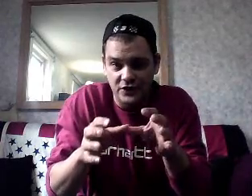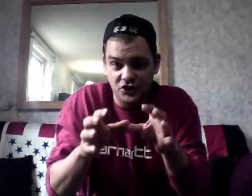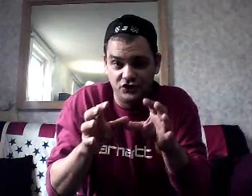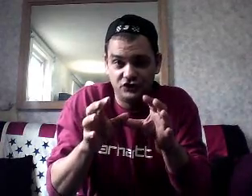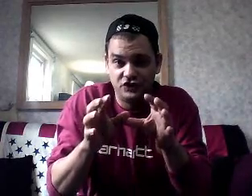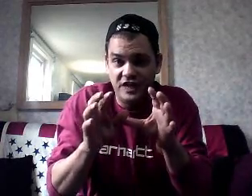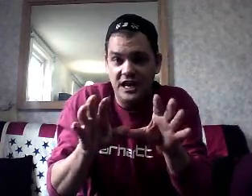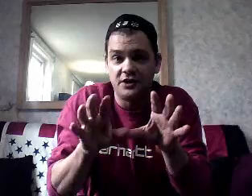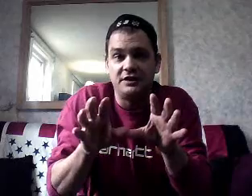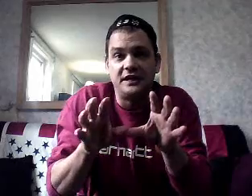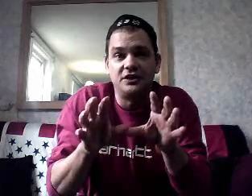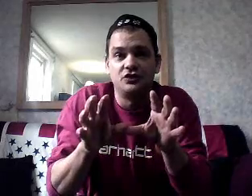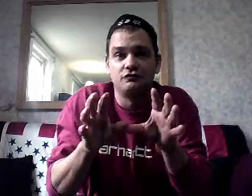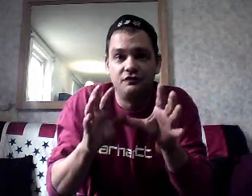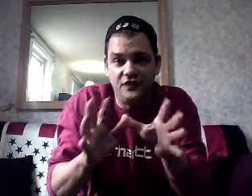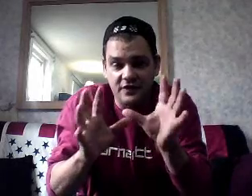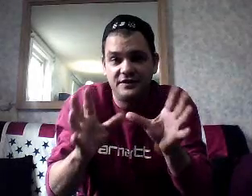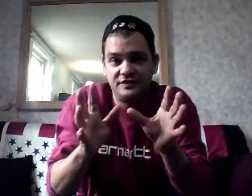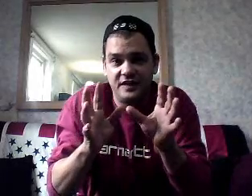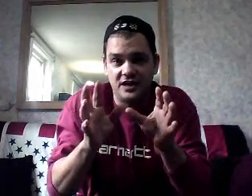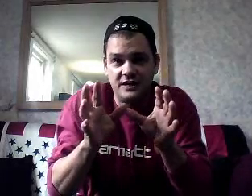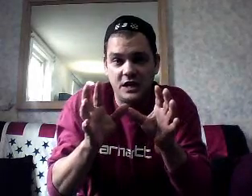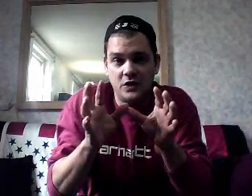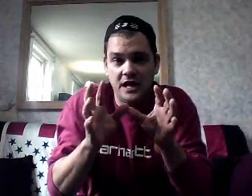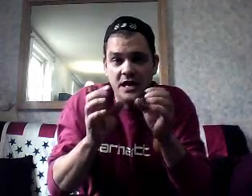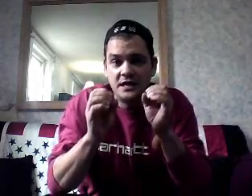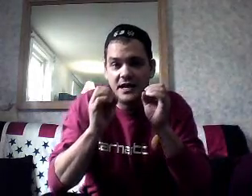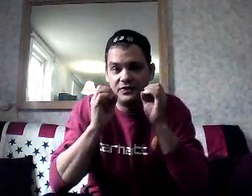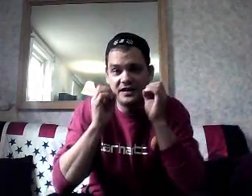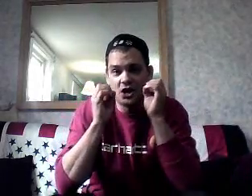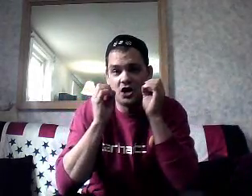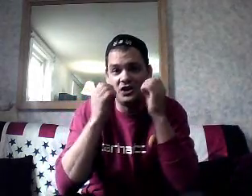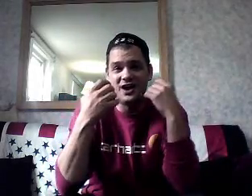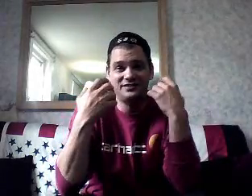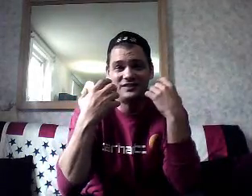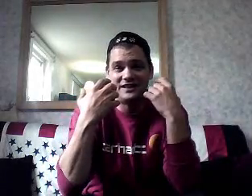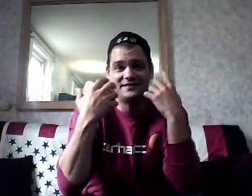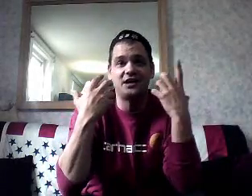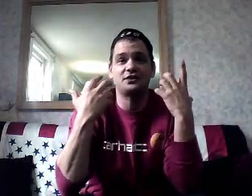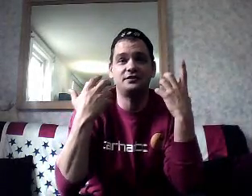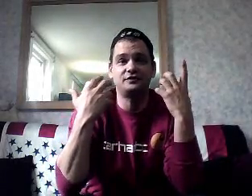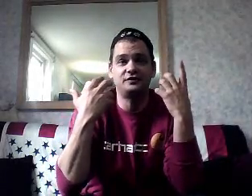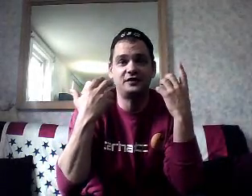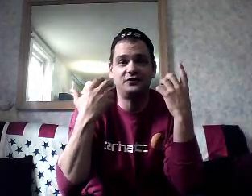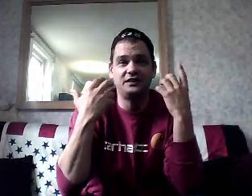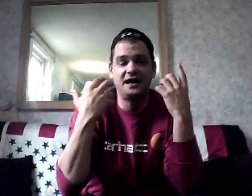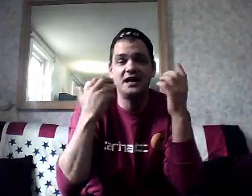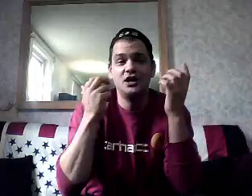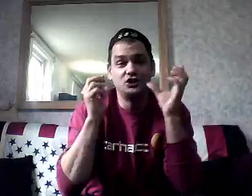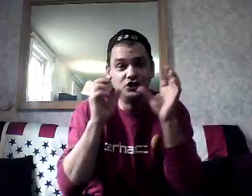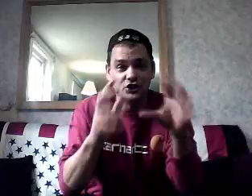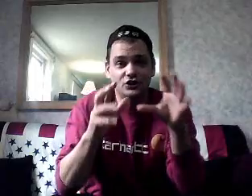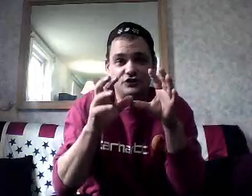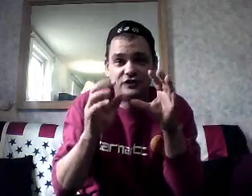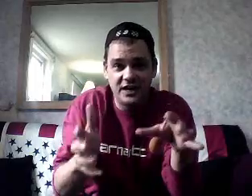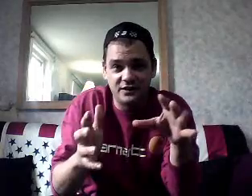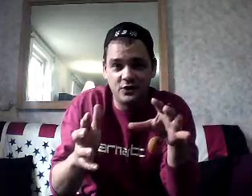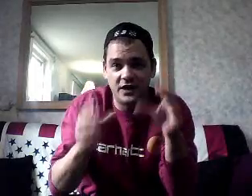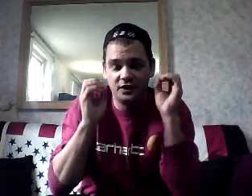of all, you're scary. You're very scary, okay? Now, they call us, like, terrorists and stuff like that. You're scary, okay,